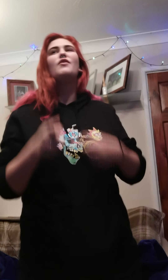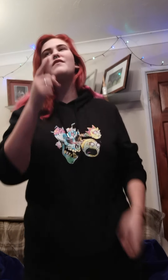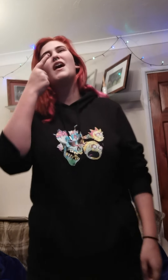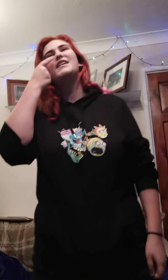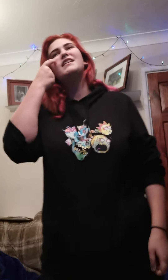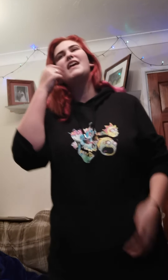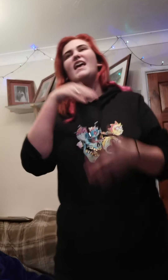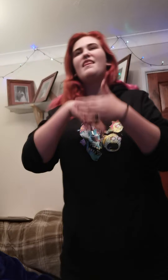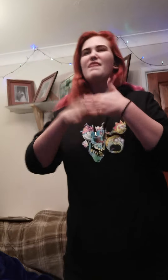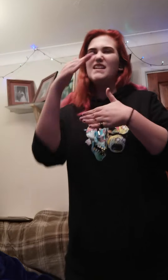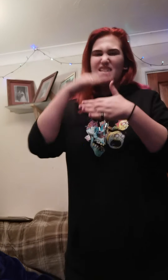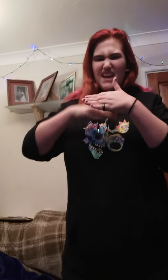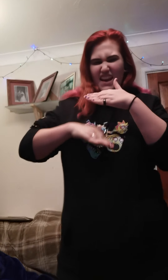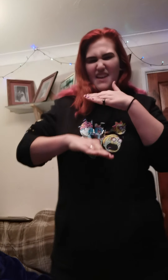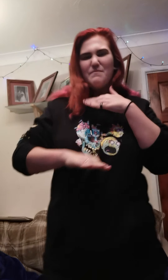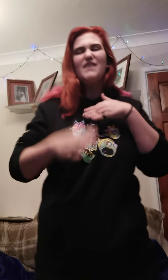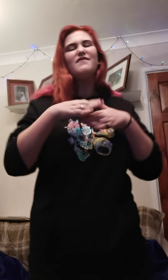find it in the deep, mysterious